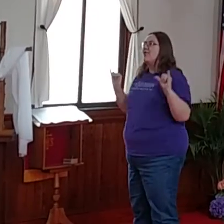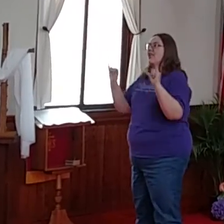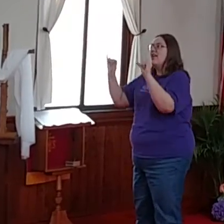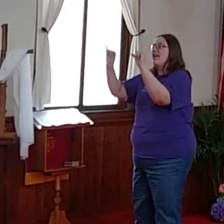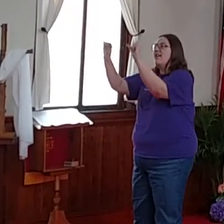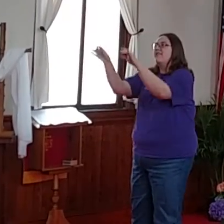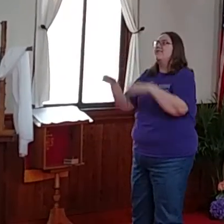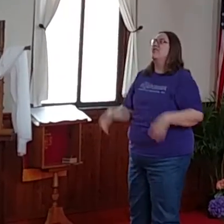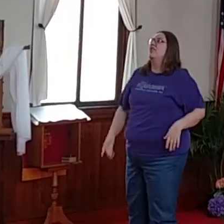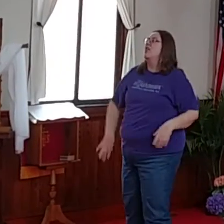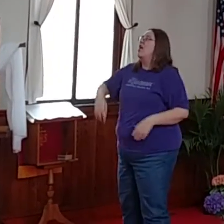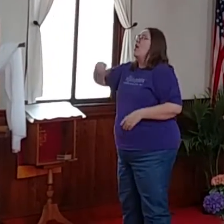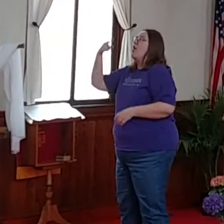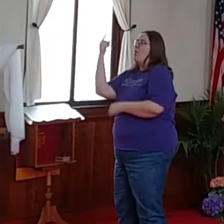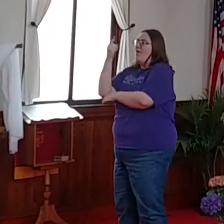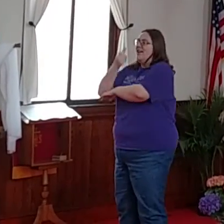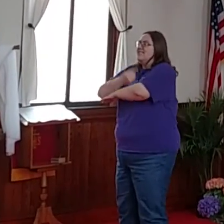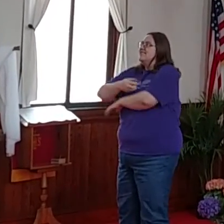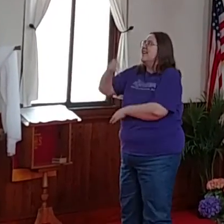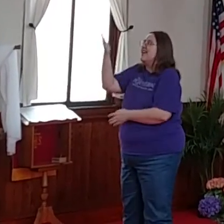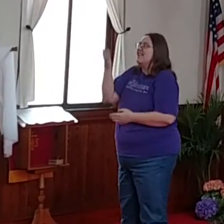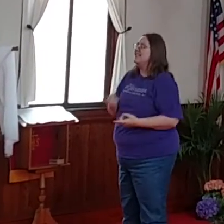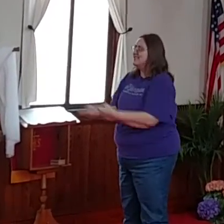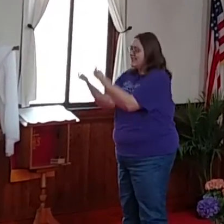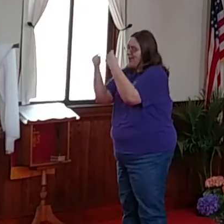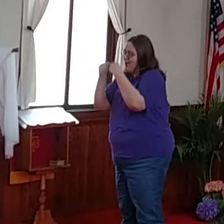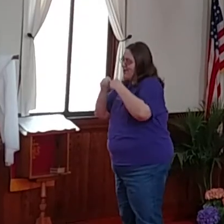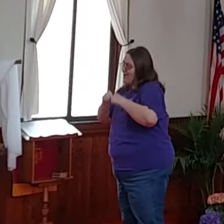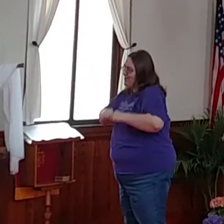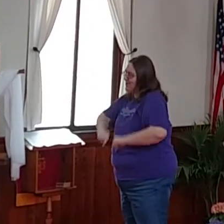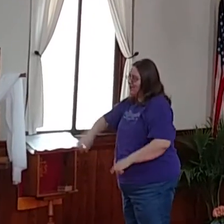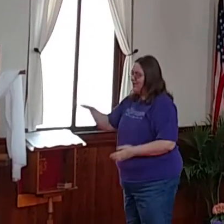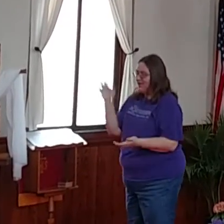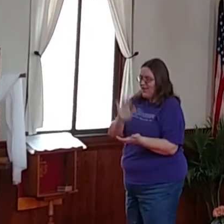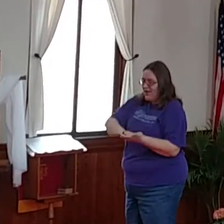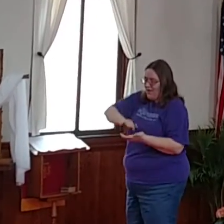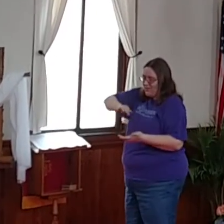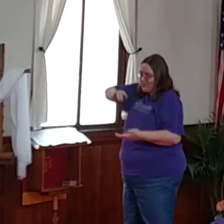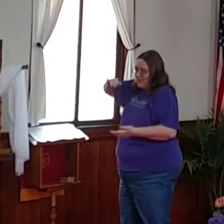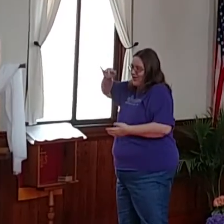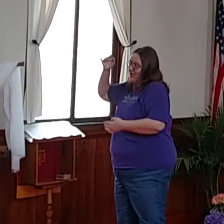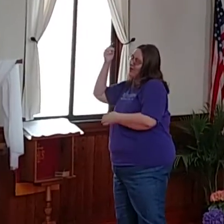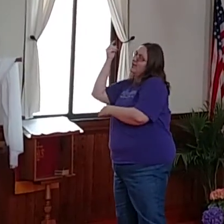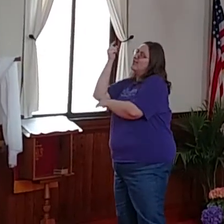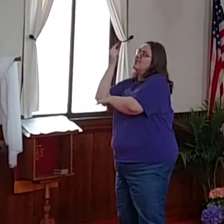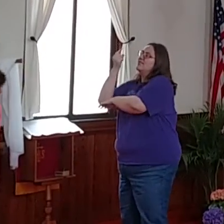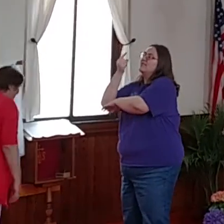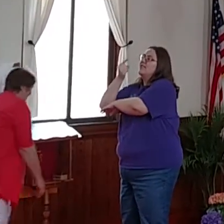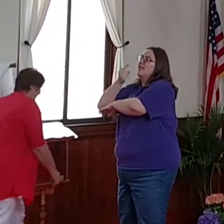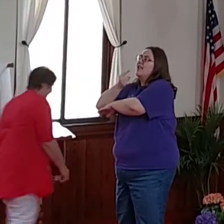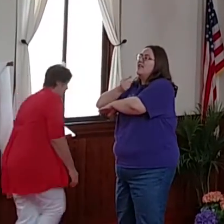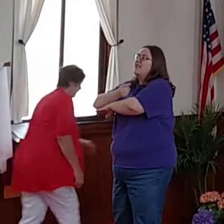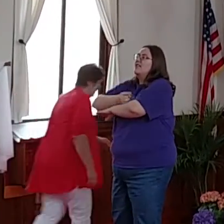One day the trumpet will glorious day,